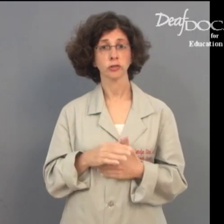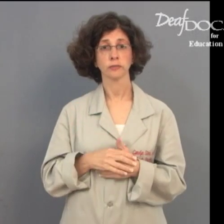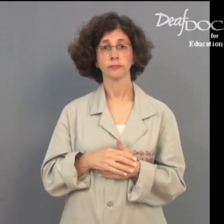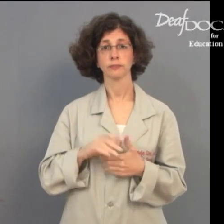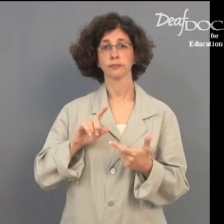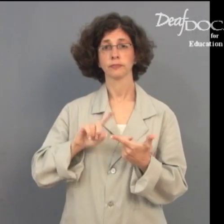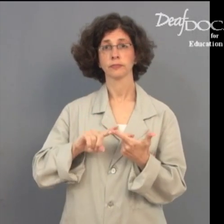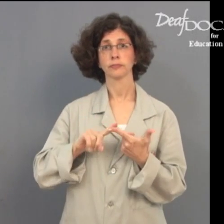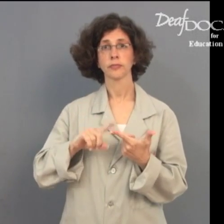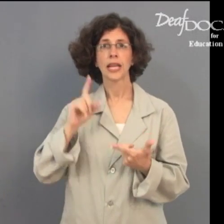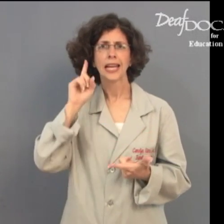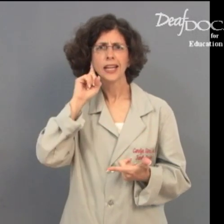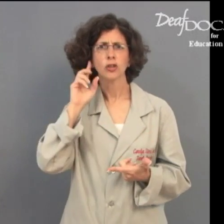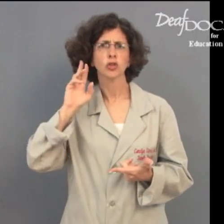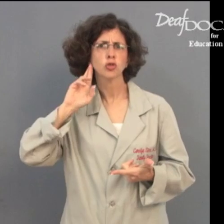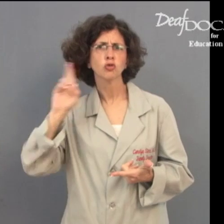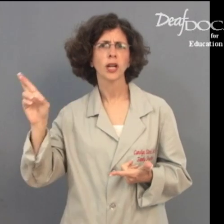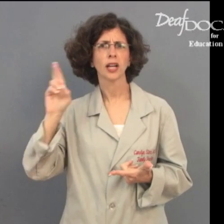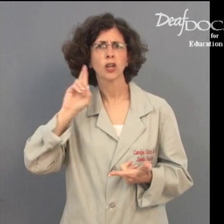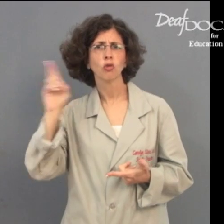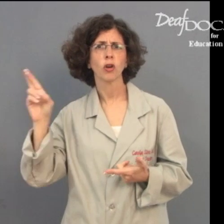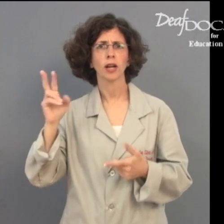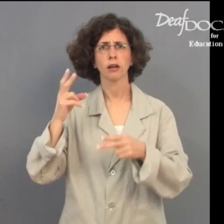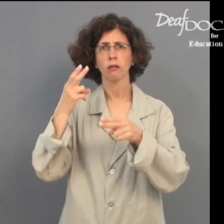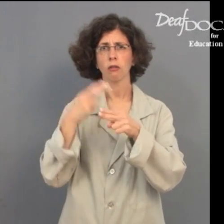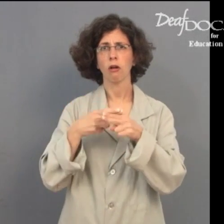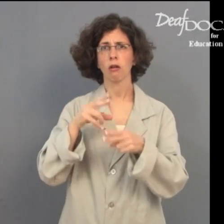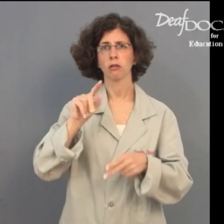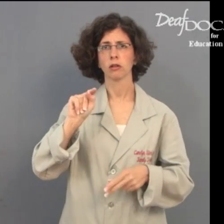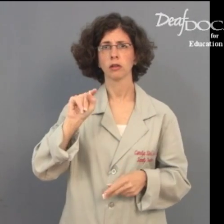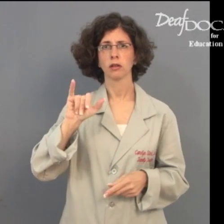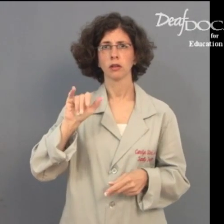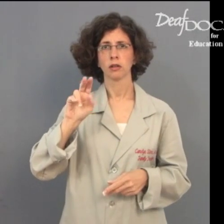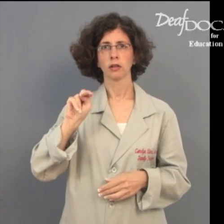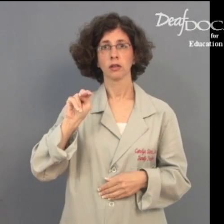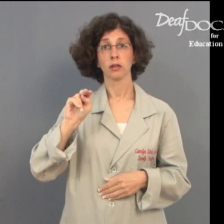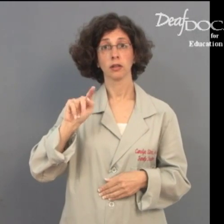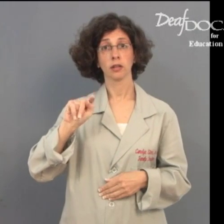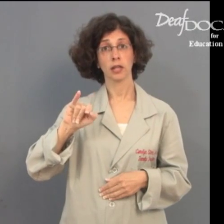A ringing in your ears. This is called tinnitus.